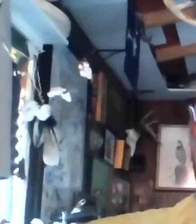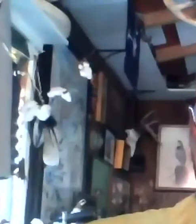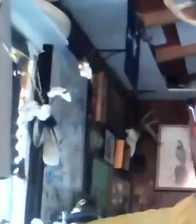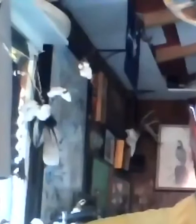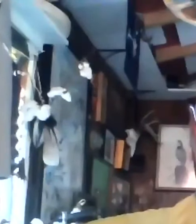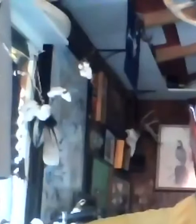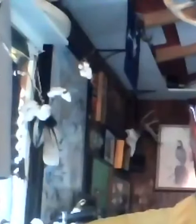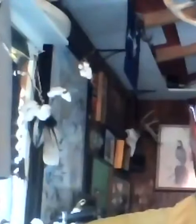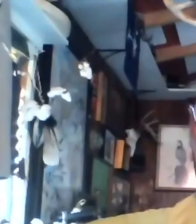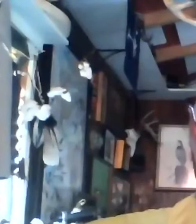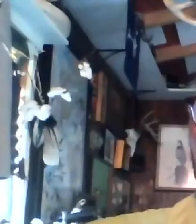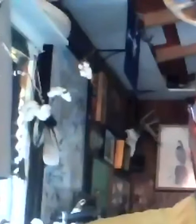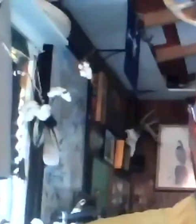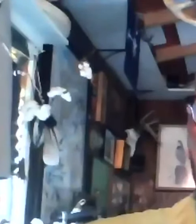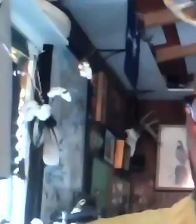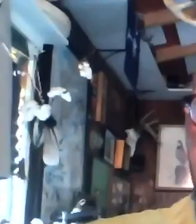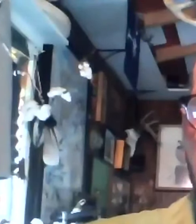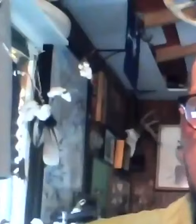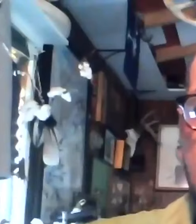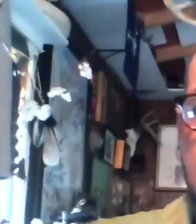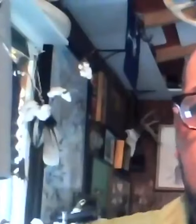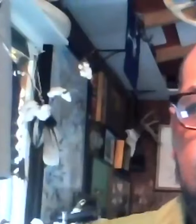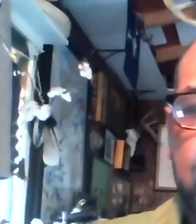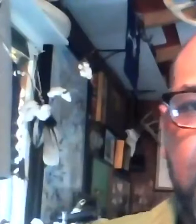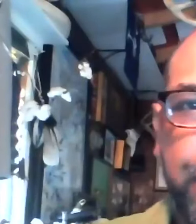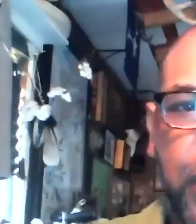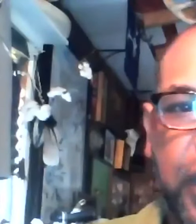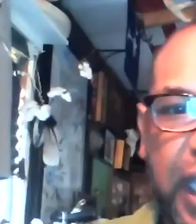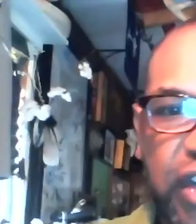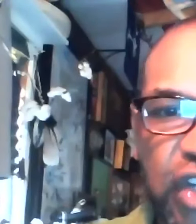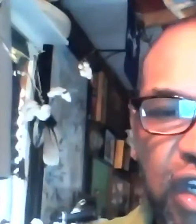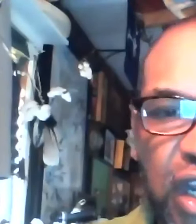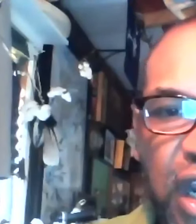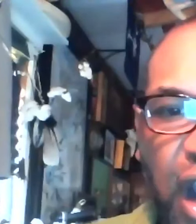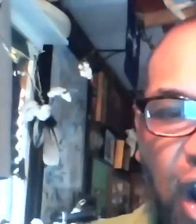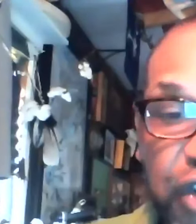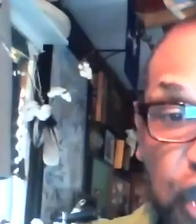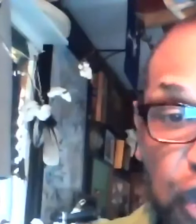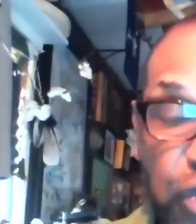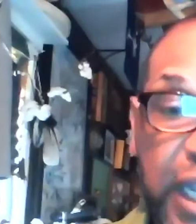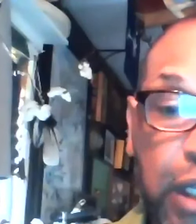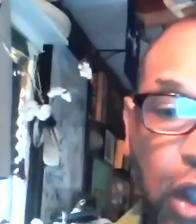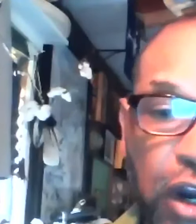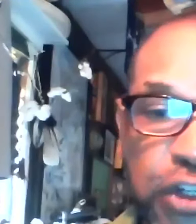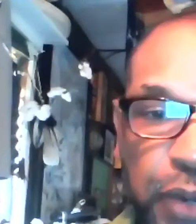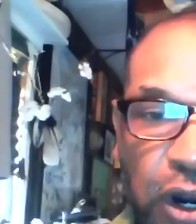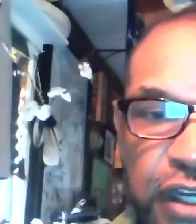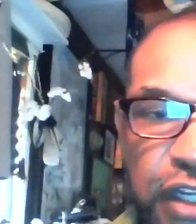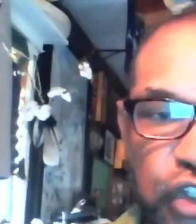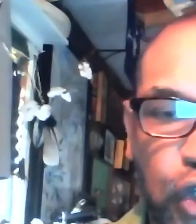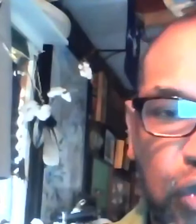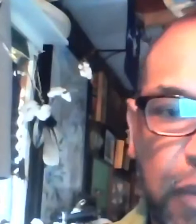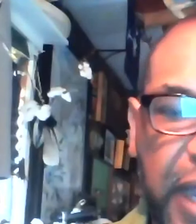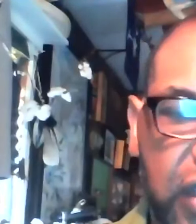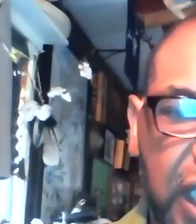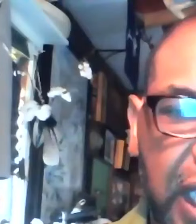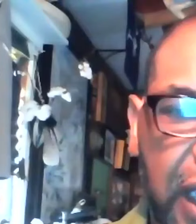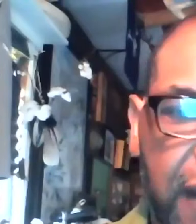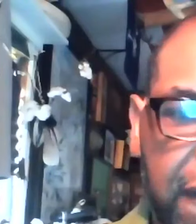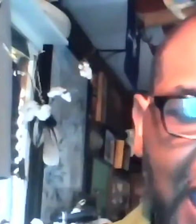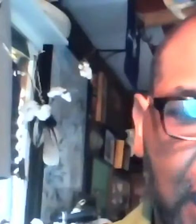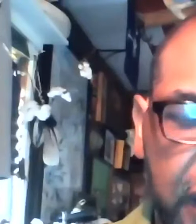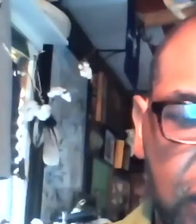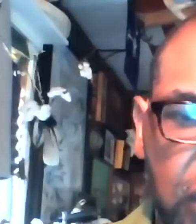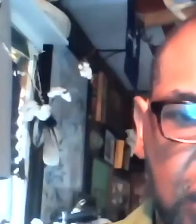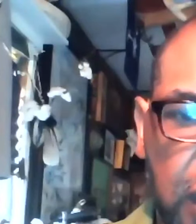that those extraordinarily high rates of predation are due in large part to domestic